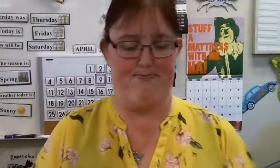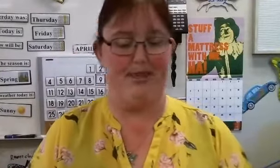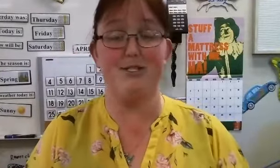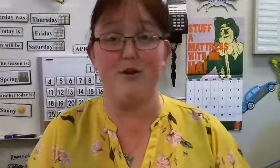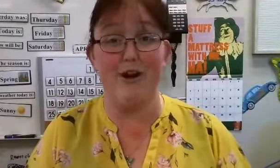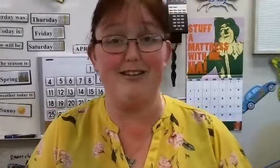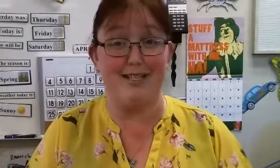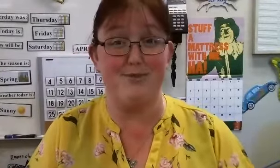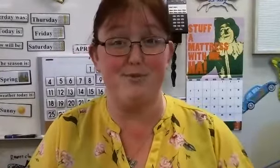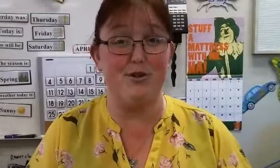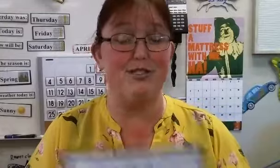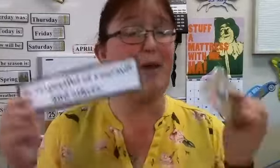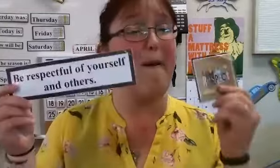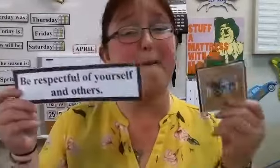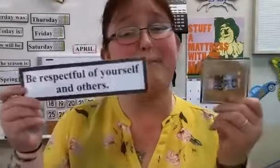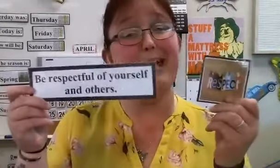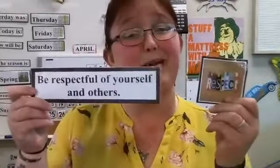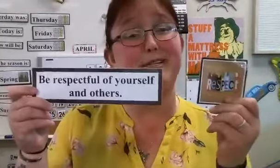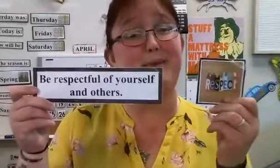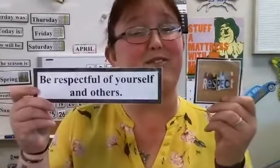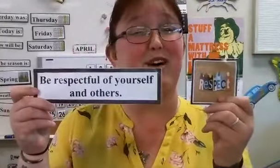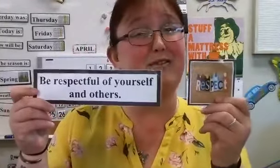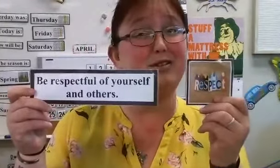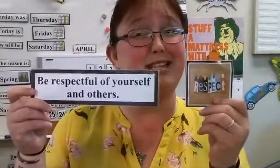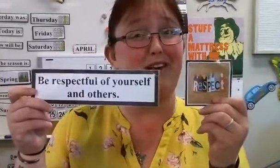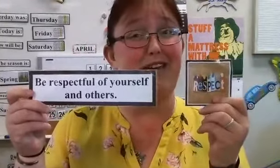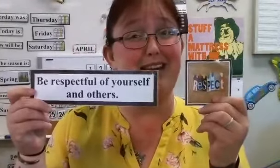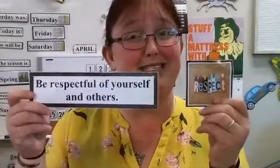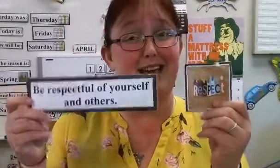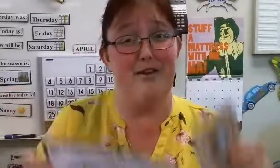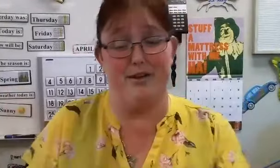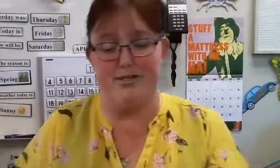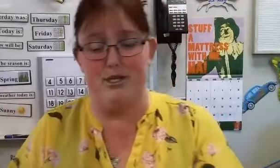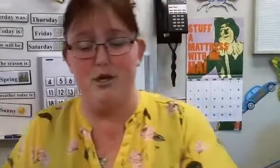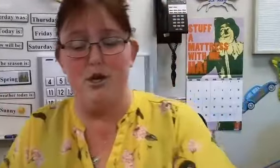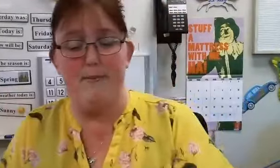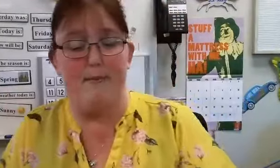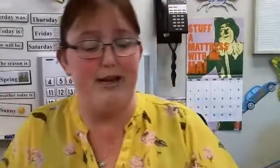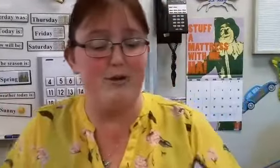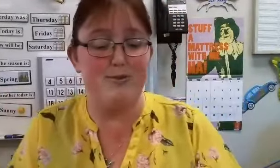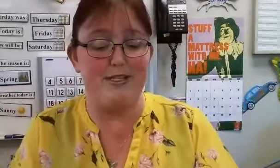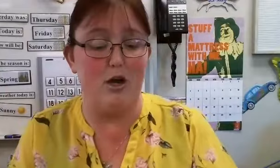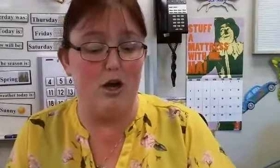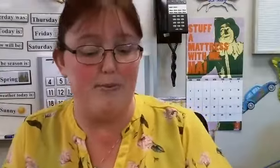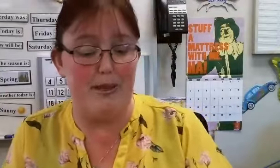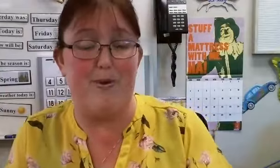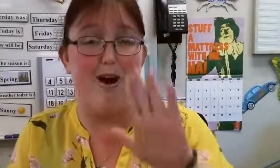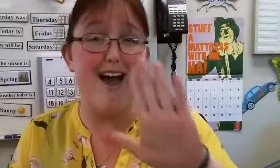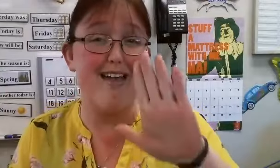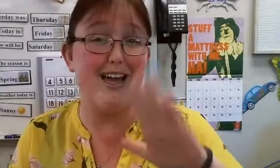Let's go over our classroom rules. Be respectful of yourself and others. Remember, we need to respect all people. And